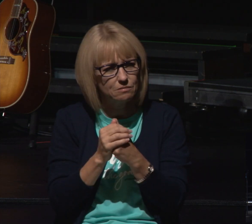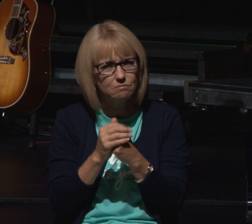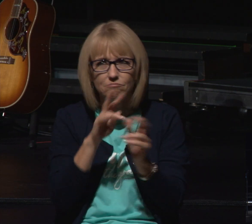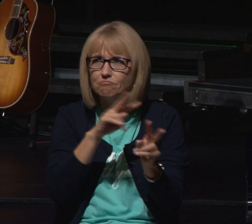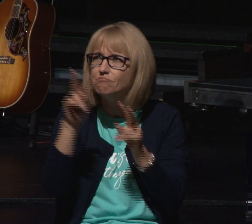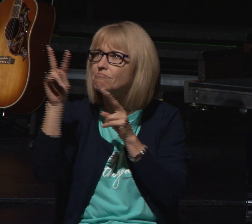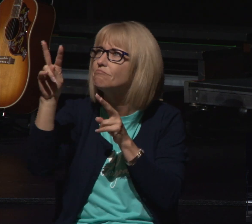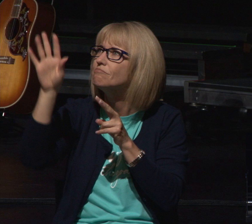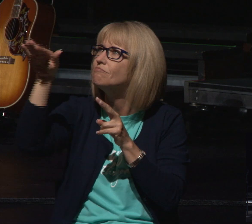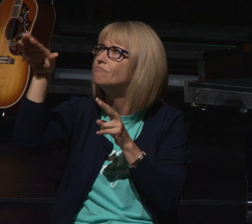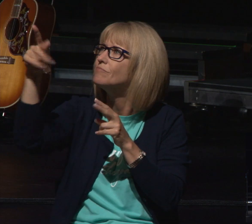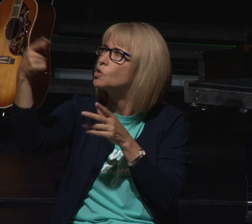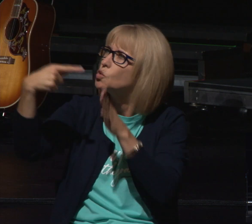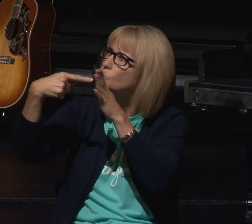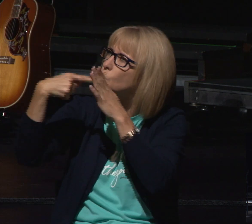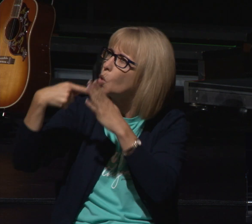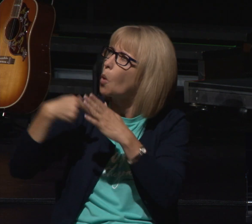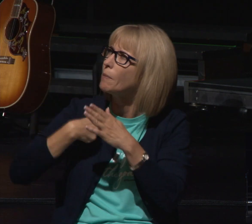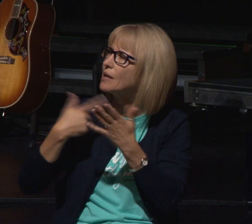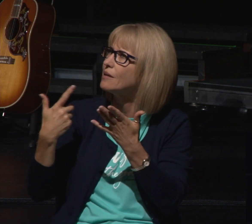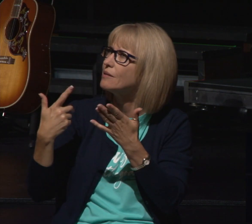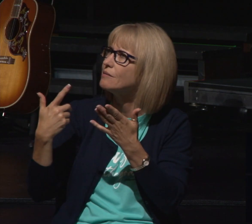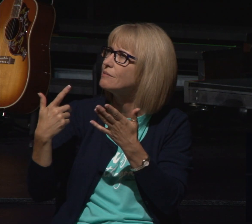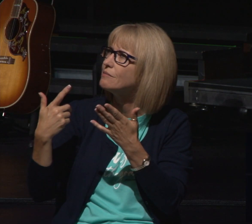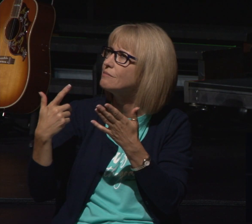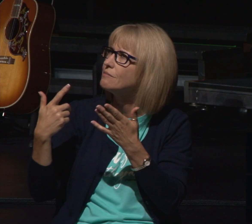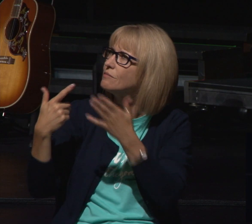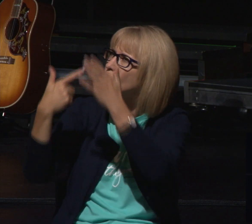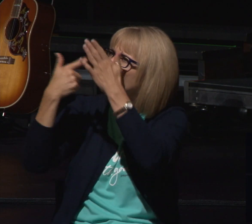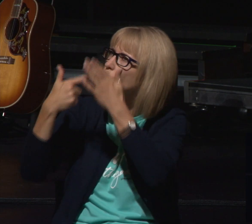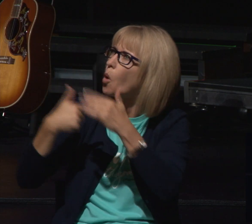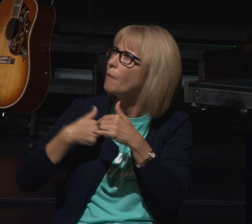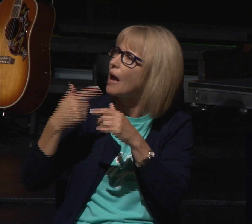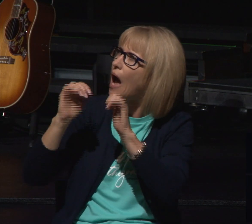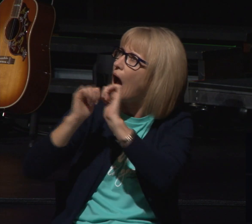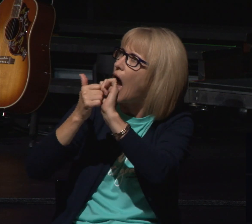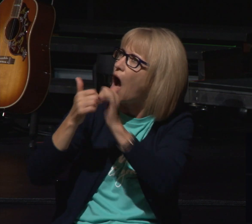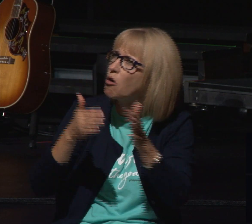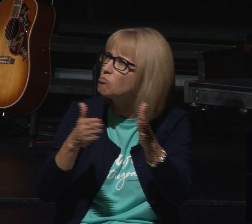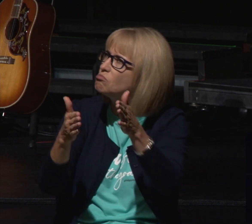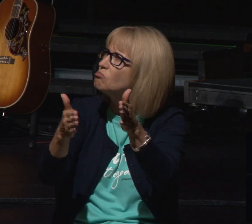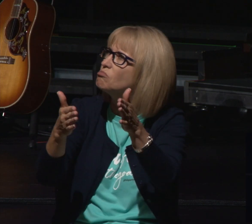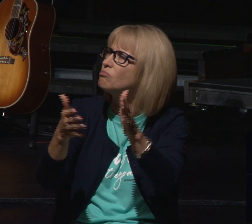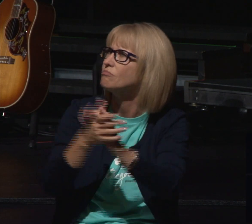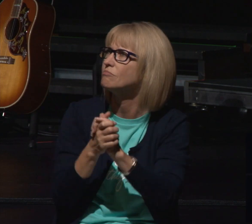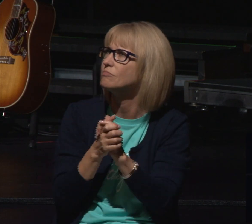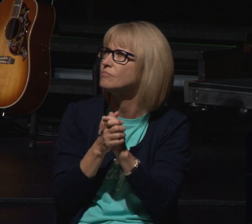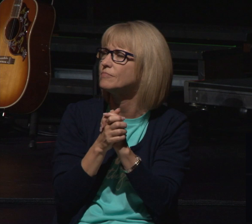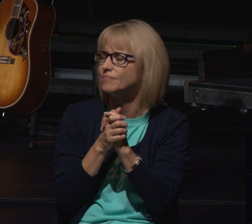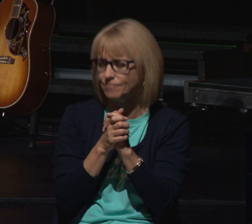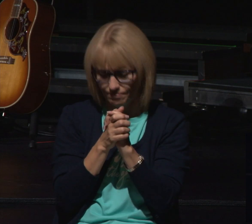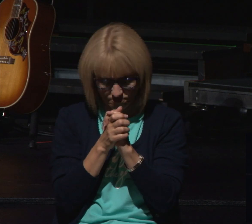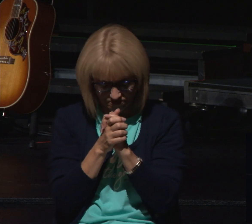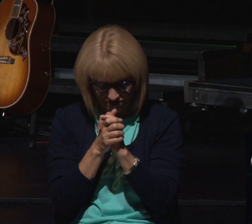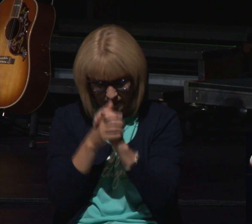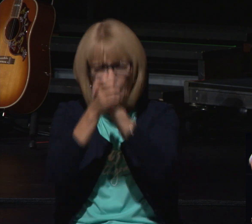and give me some direction in life father I'm grateful for the story of Joseph